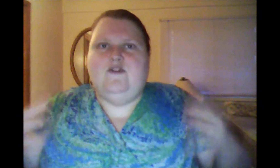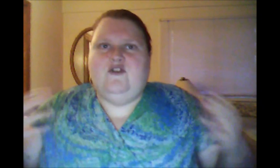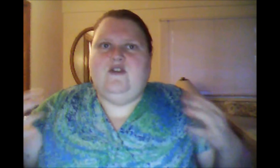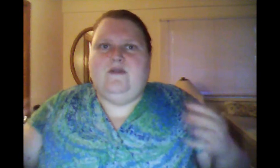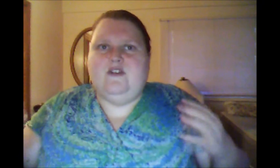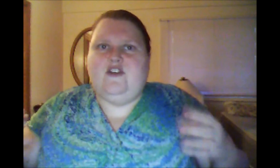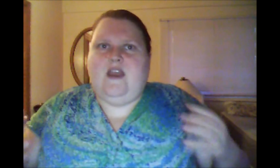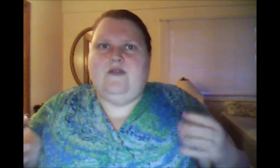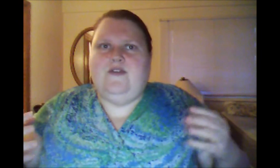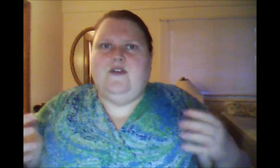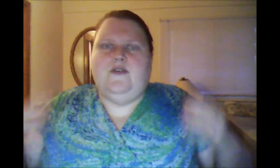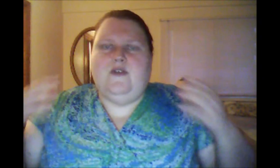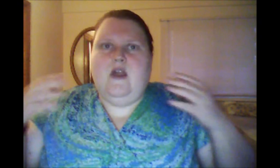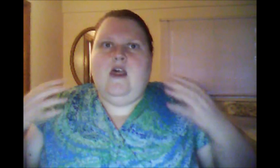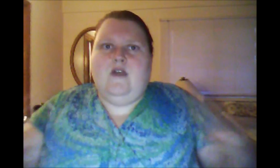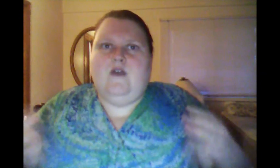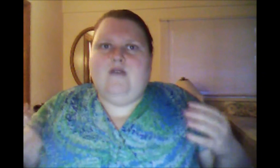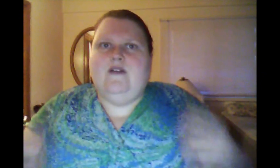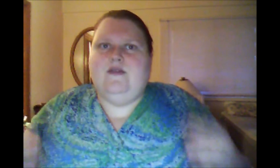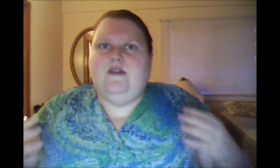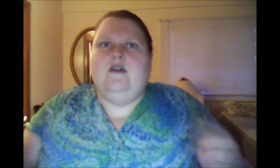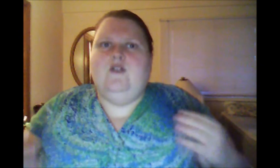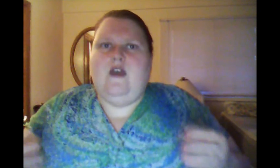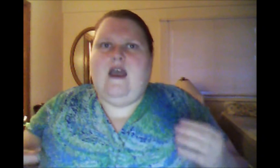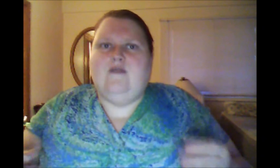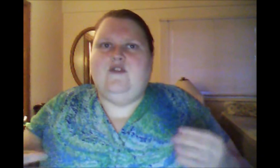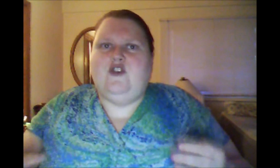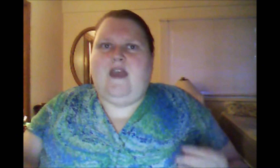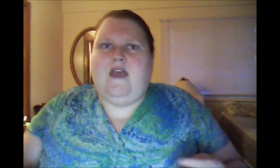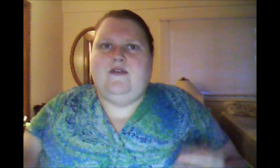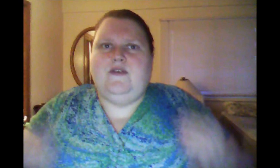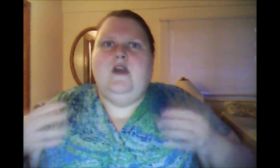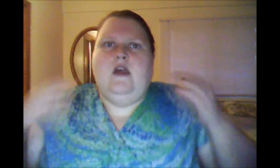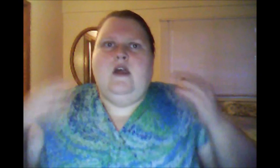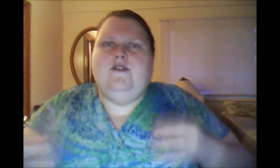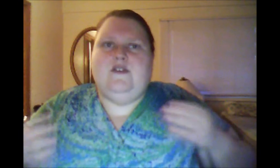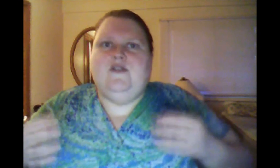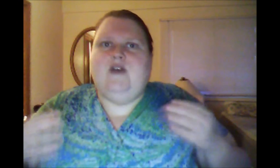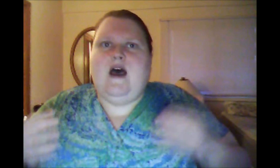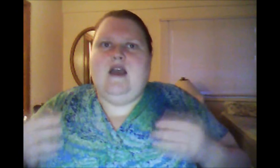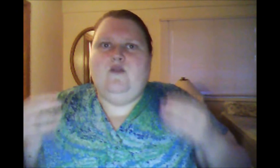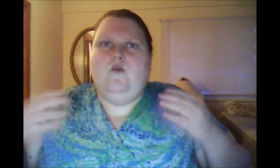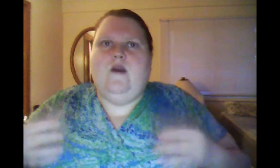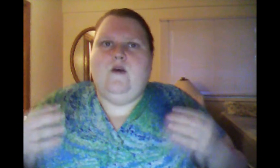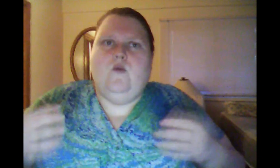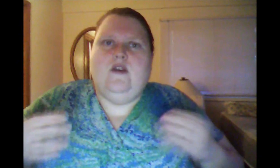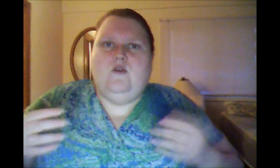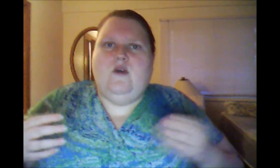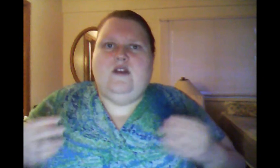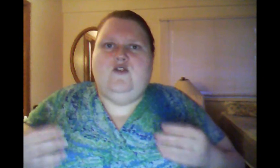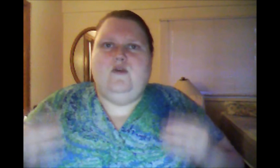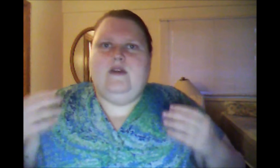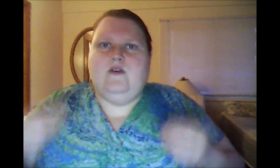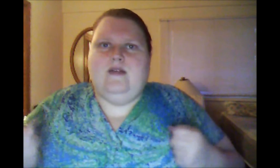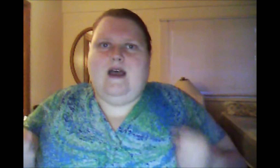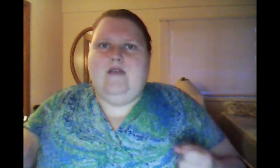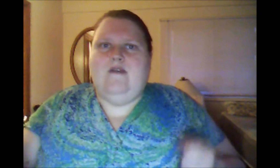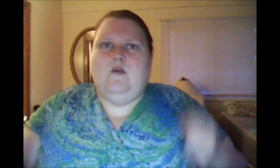different chances. You have a chance to decide what you want to do with your life and